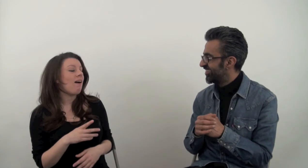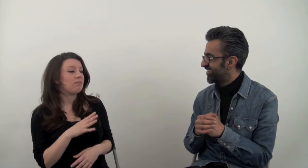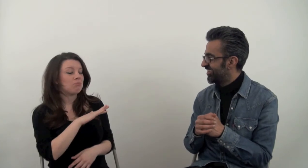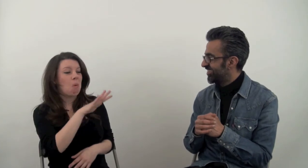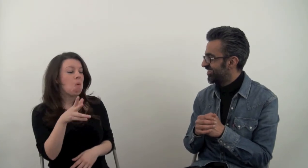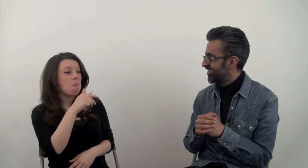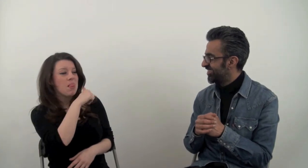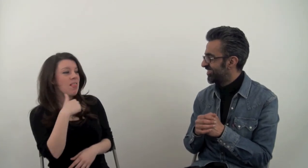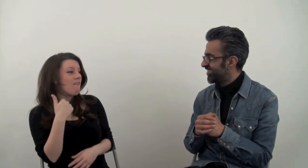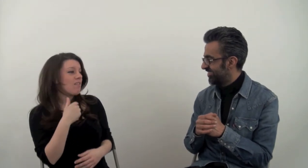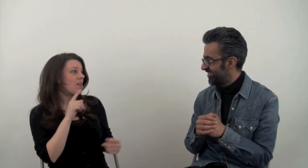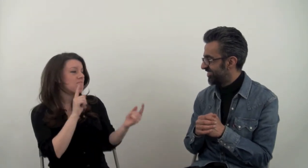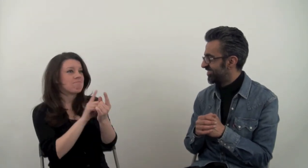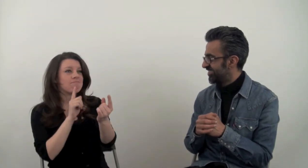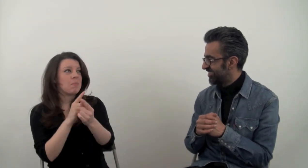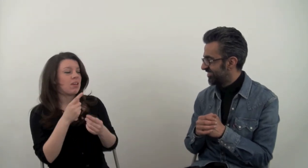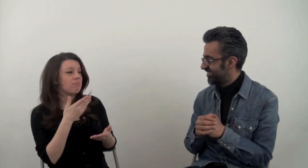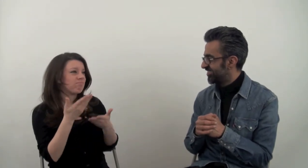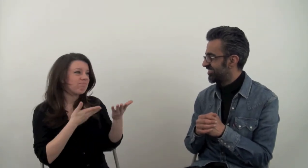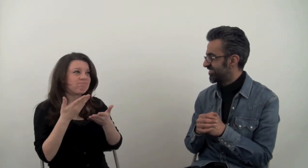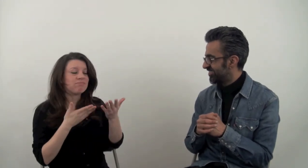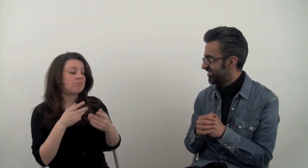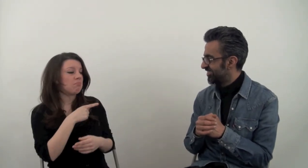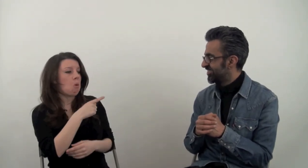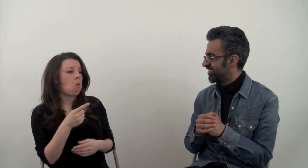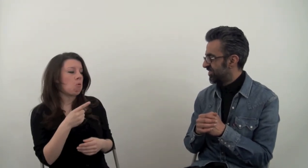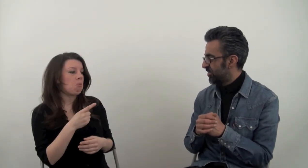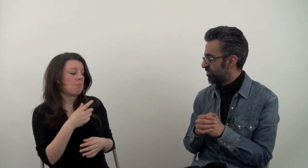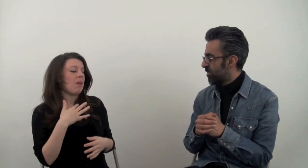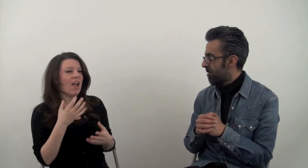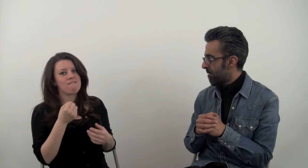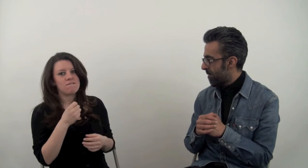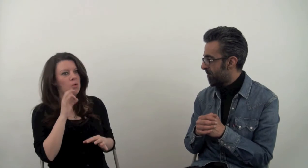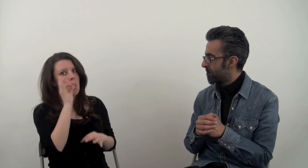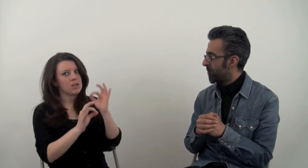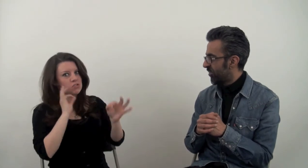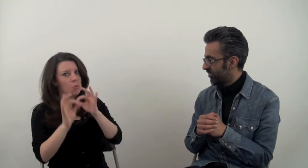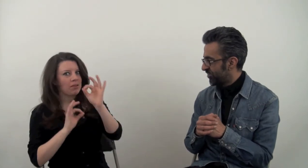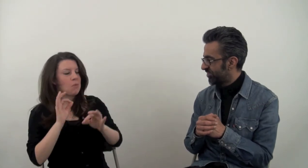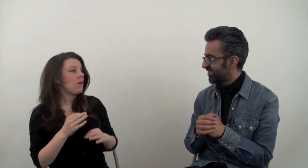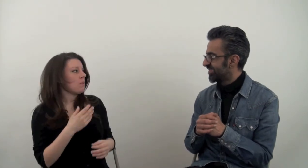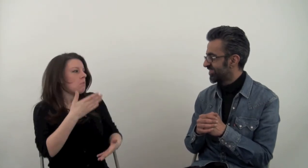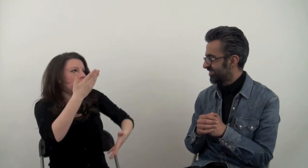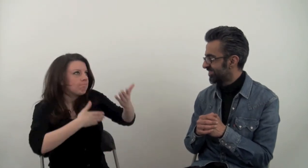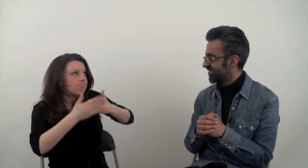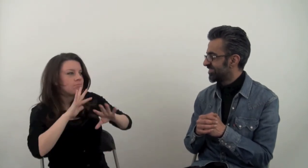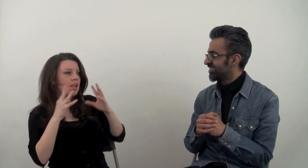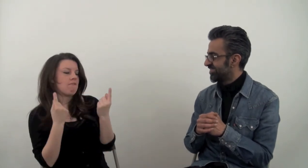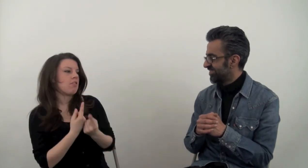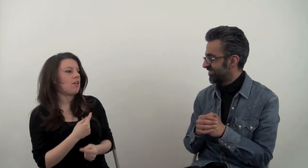Bless you. But everyone was lovely and I met everyone and we had a chat and I had a lot of questions, but everything was explained to